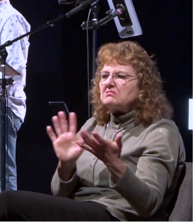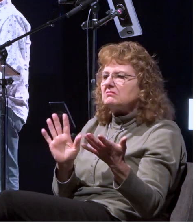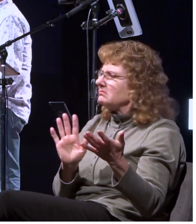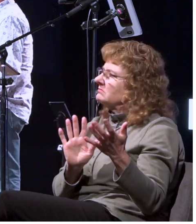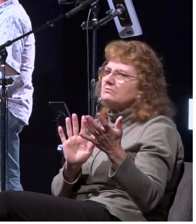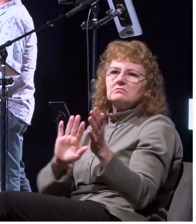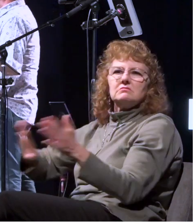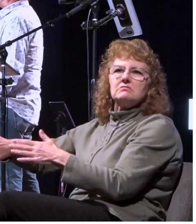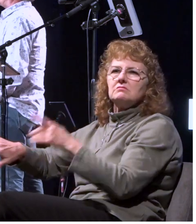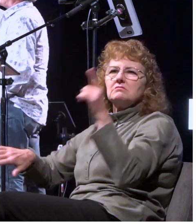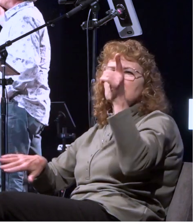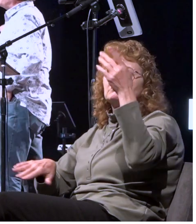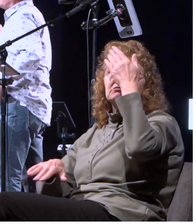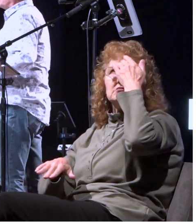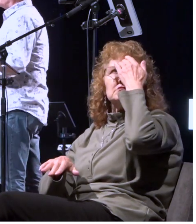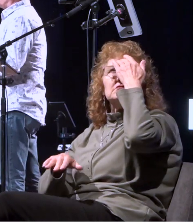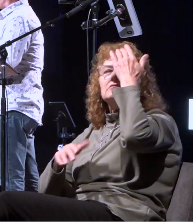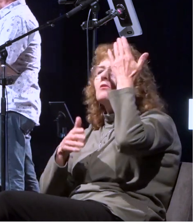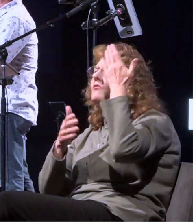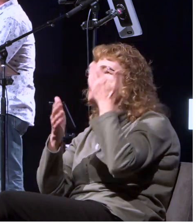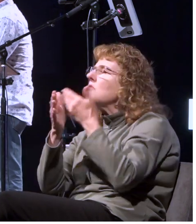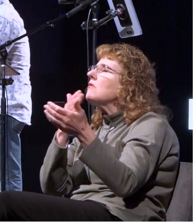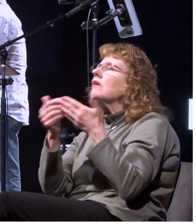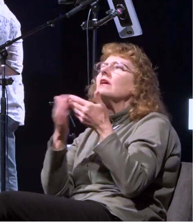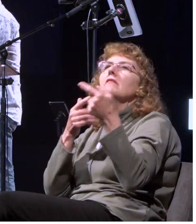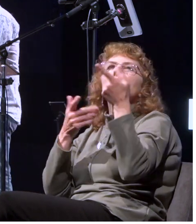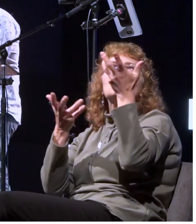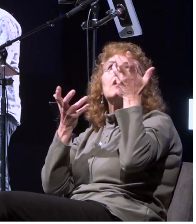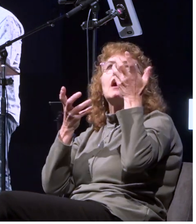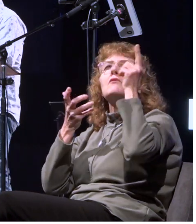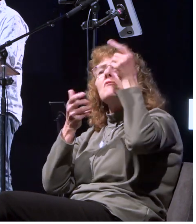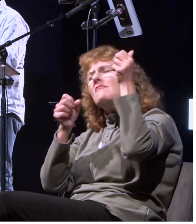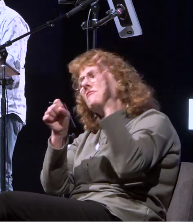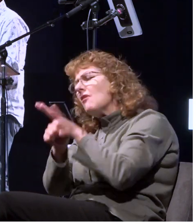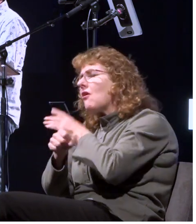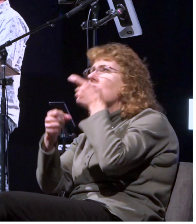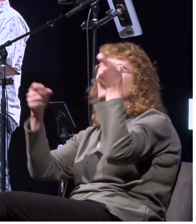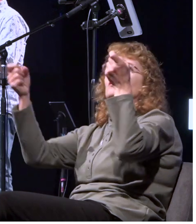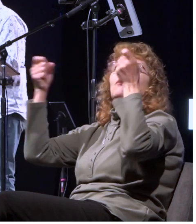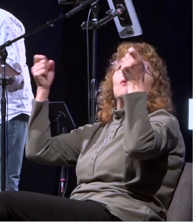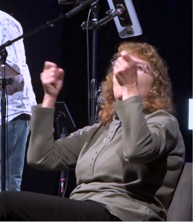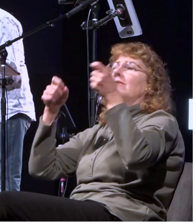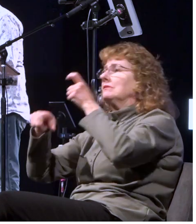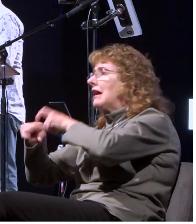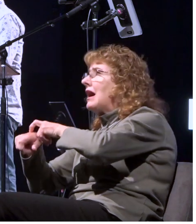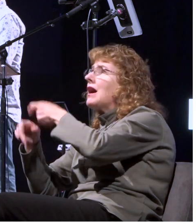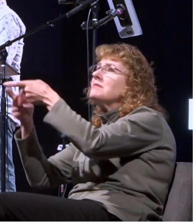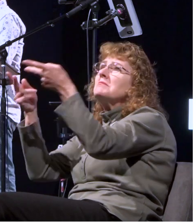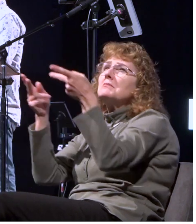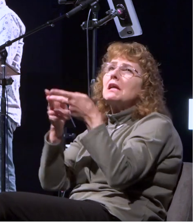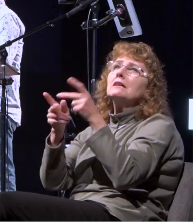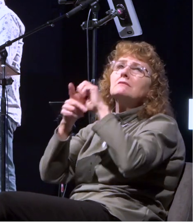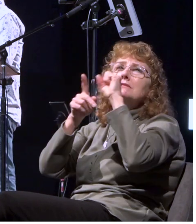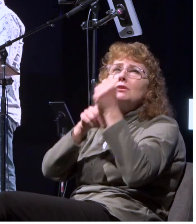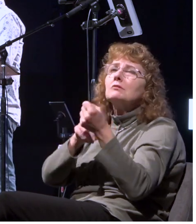he understood that god was in control of everything the time the place the circumstance and guess what